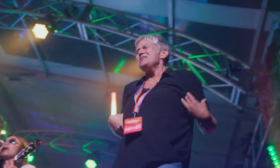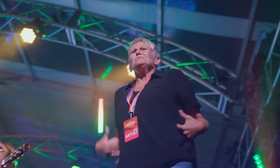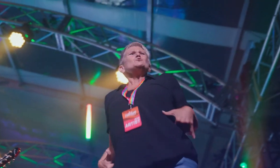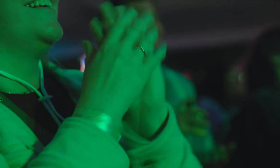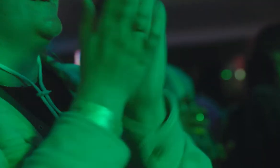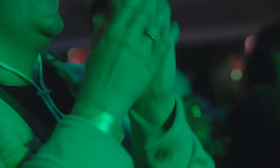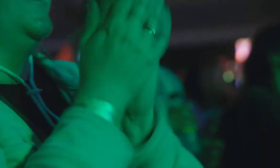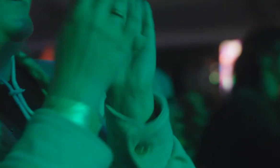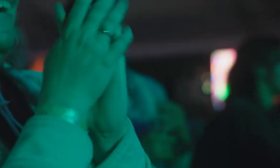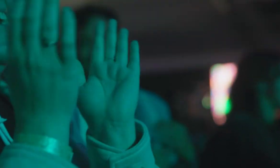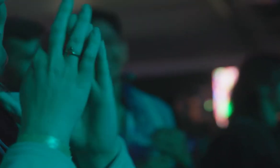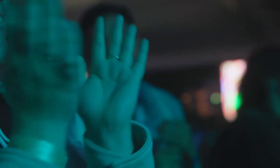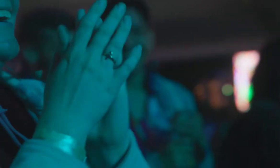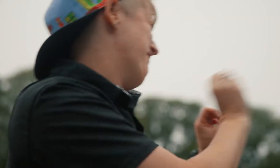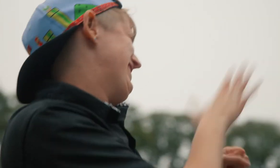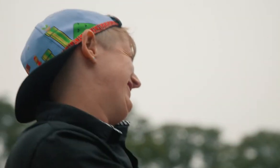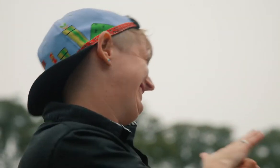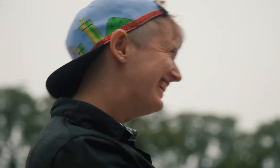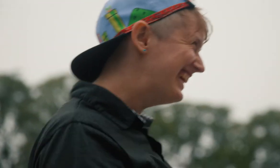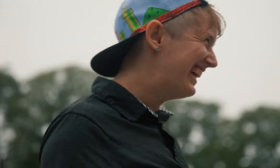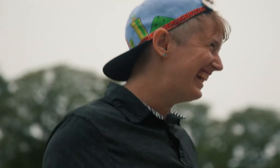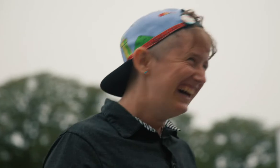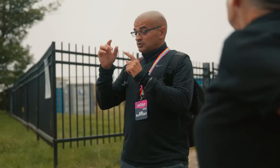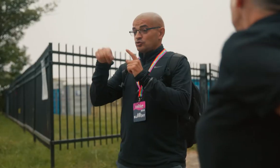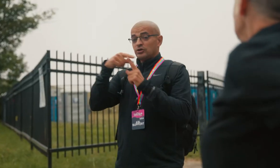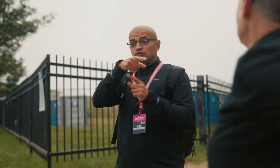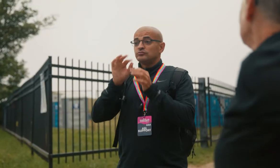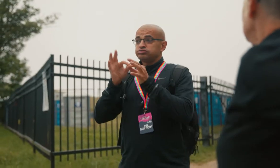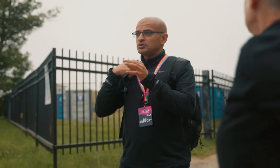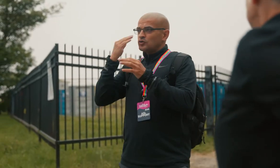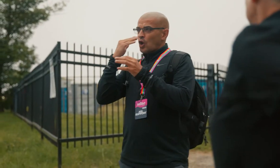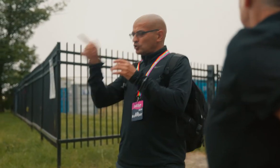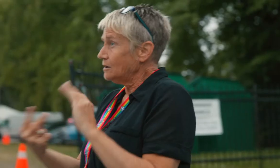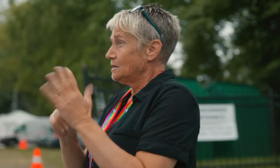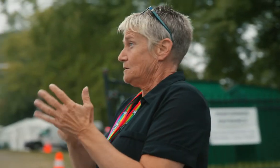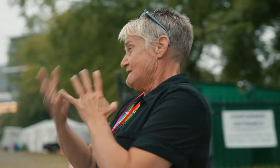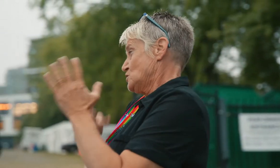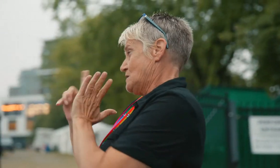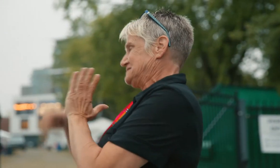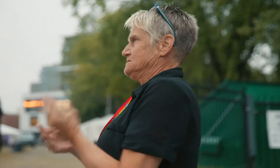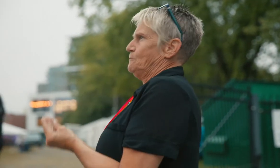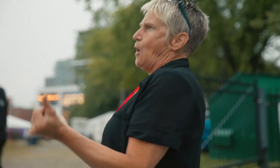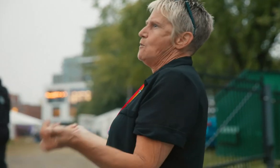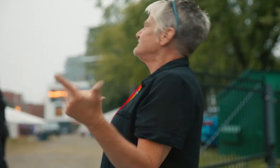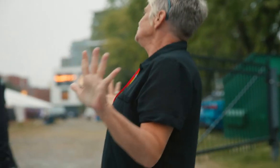Pride for me is a celebration and a reconnection. Queer interpreters get together and we get to share these